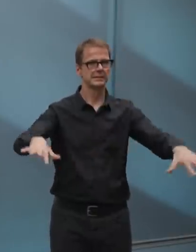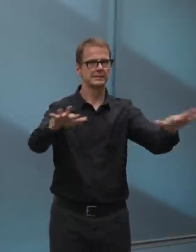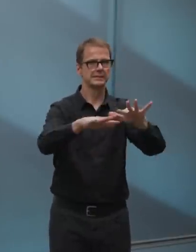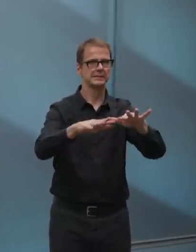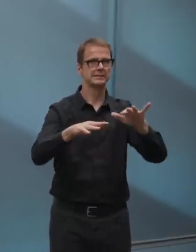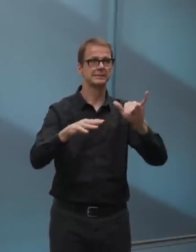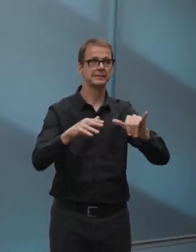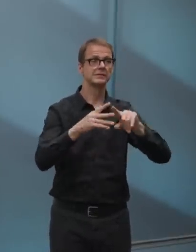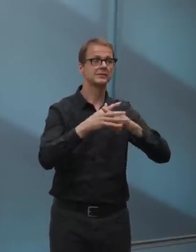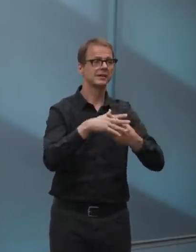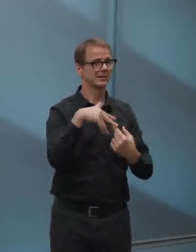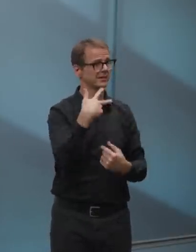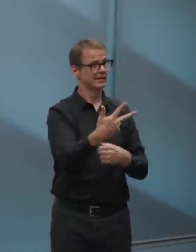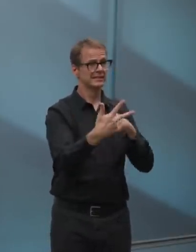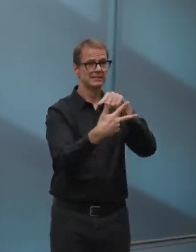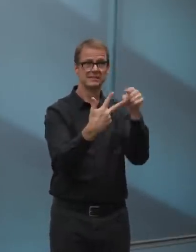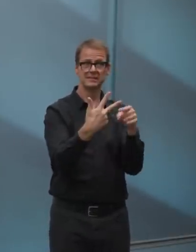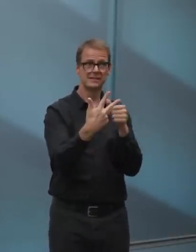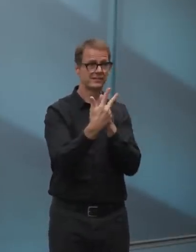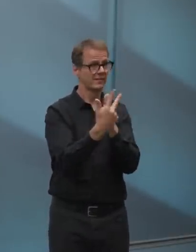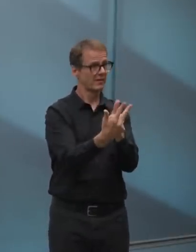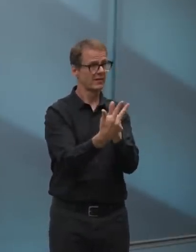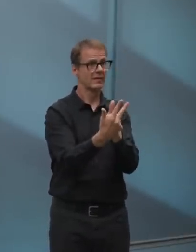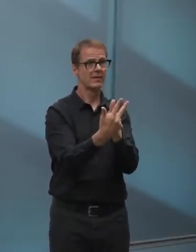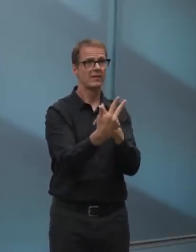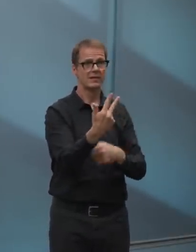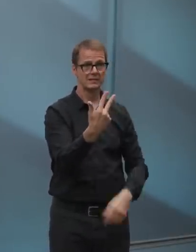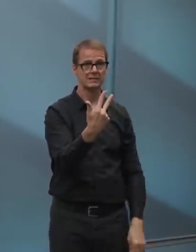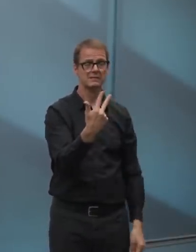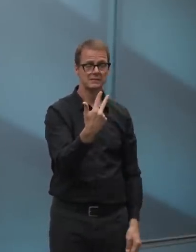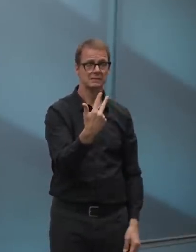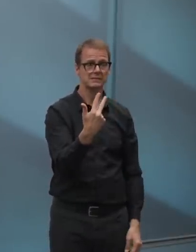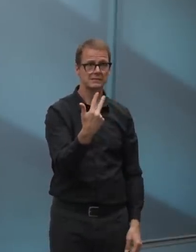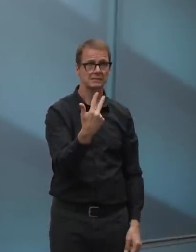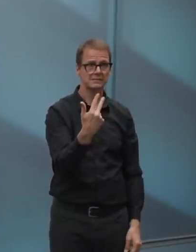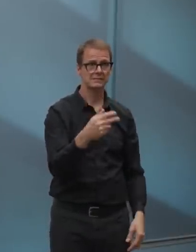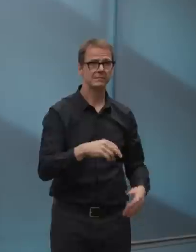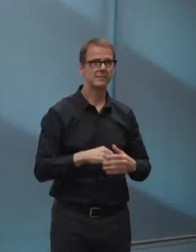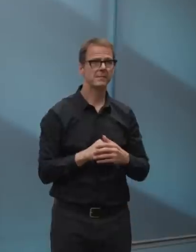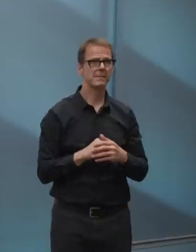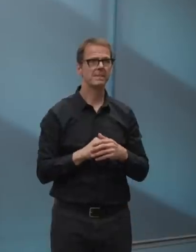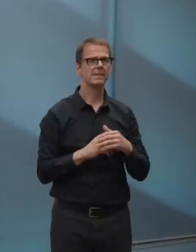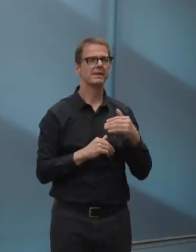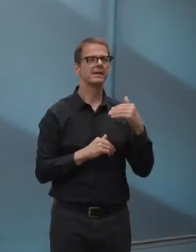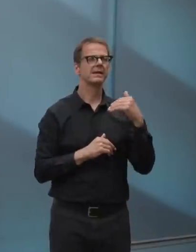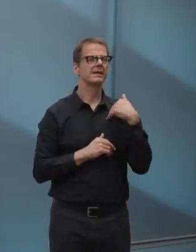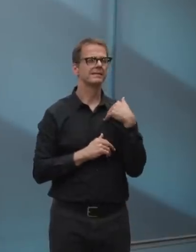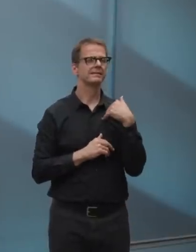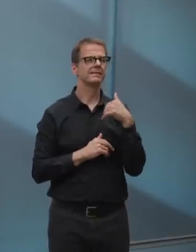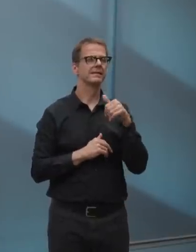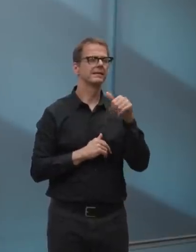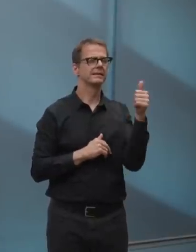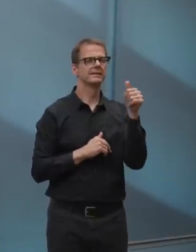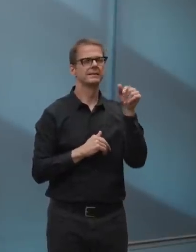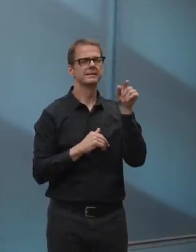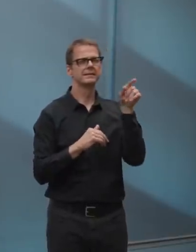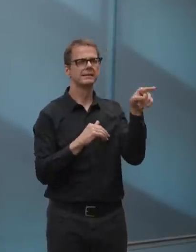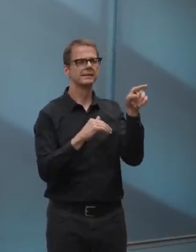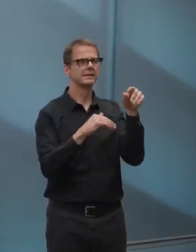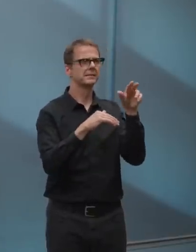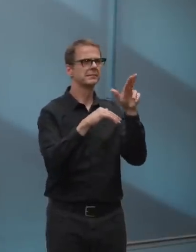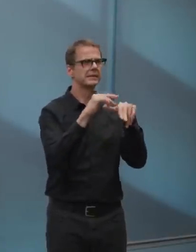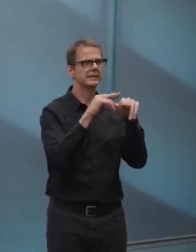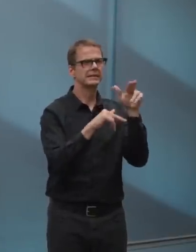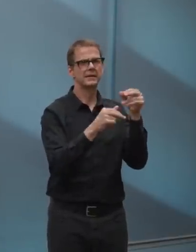gets into, uh, other facilities and, and, um, what we're trying to do is simplify it. But if, for example, uh,